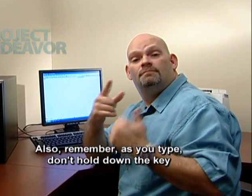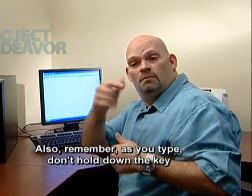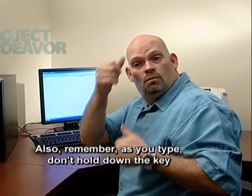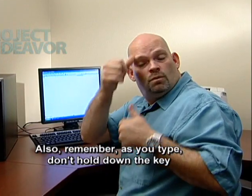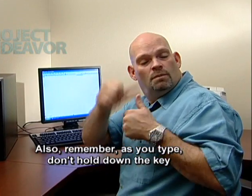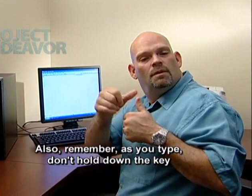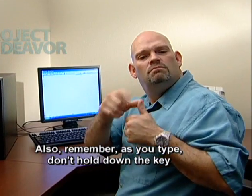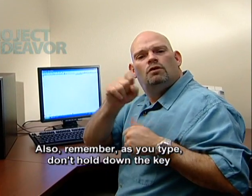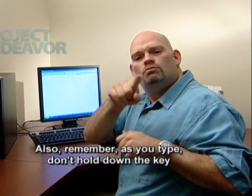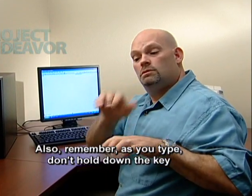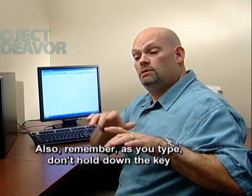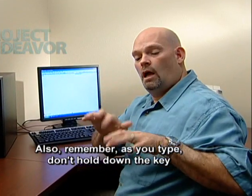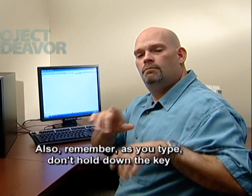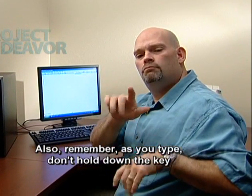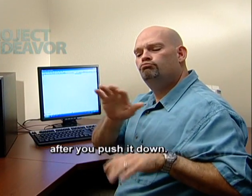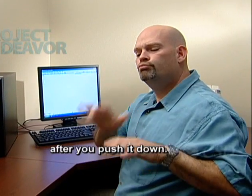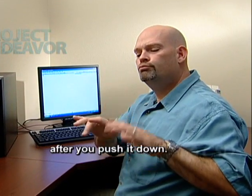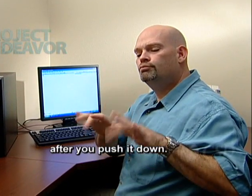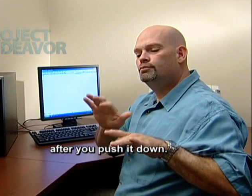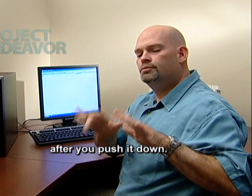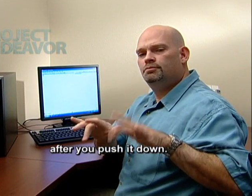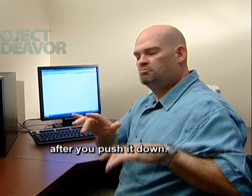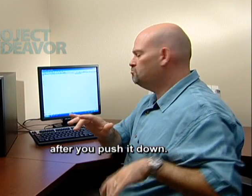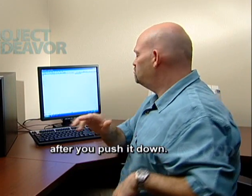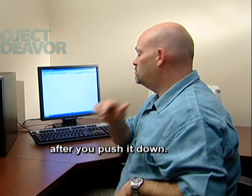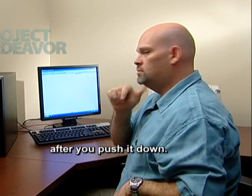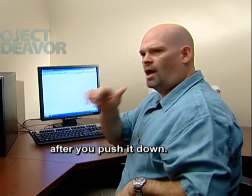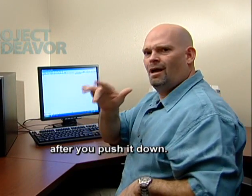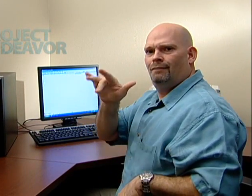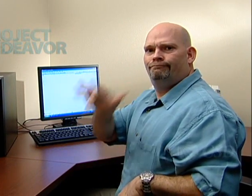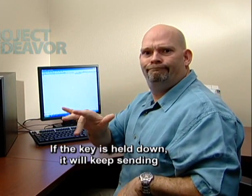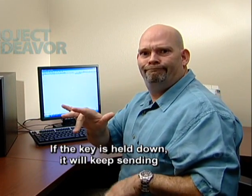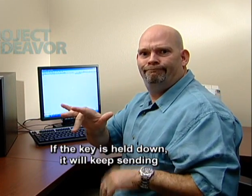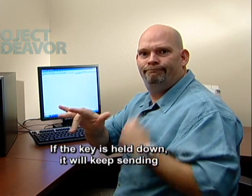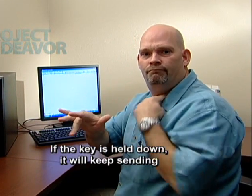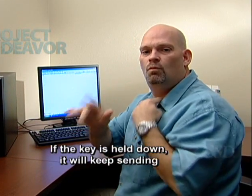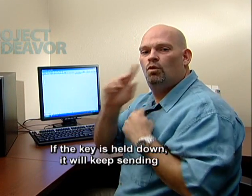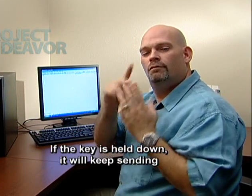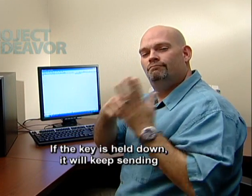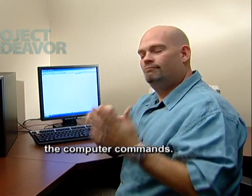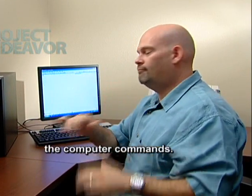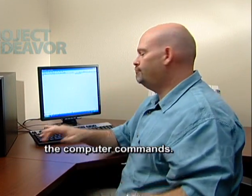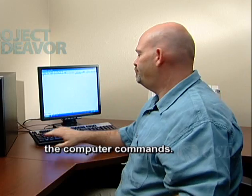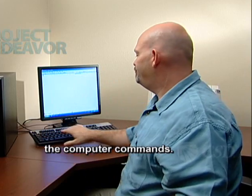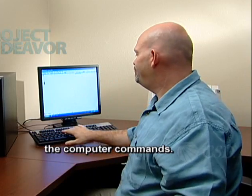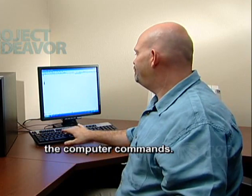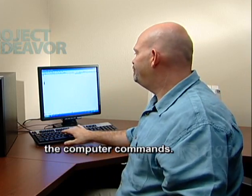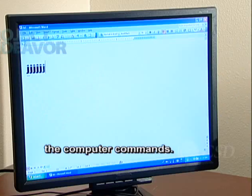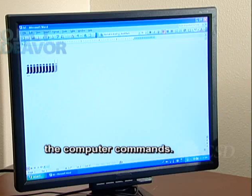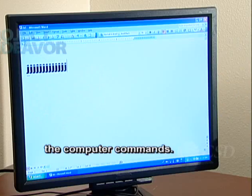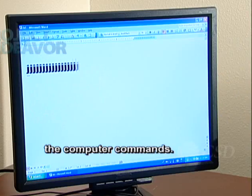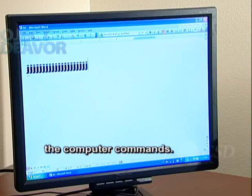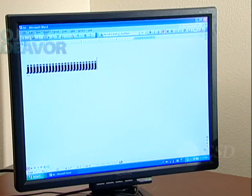Also, remember as you type, don't hold down the key after you push it down. If the key is held down, it will keep sending the computer commands.